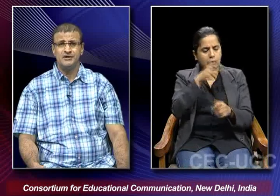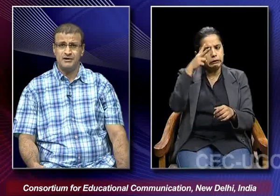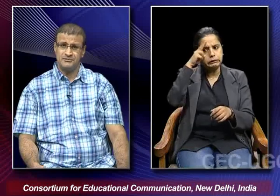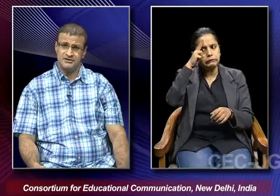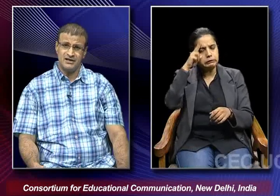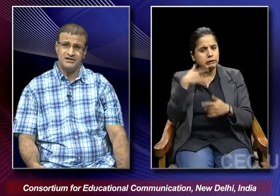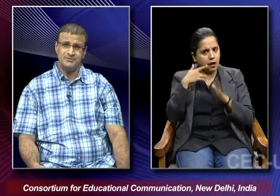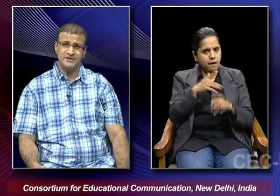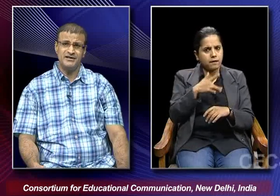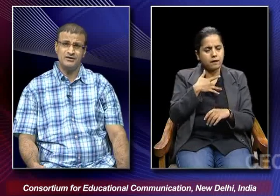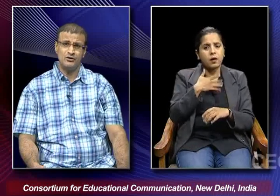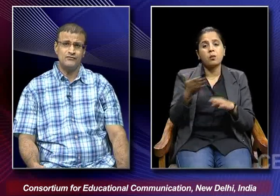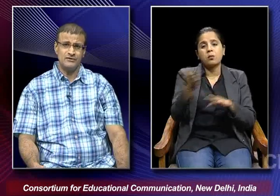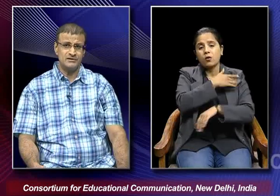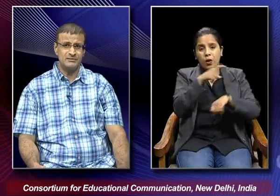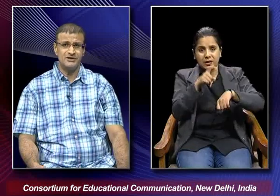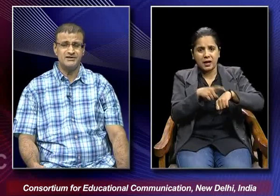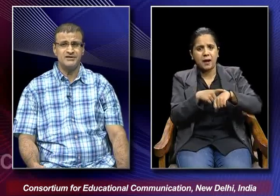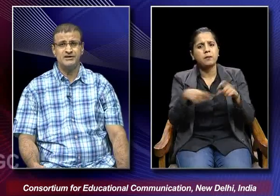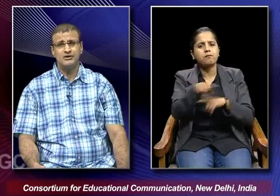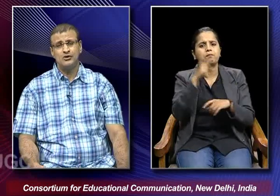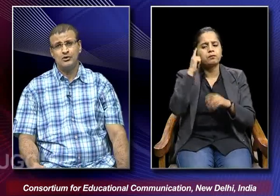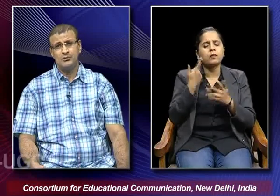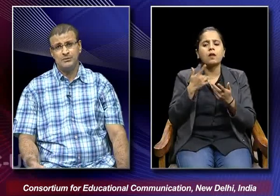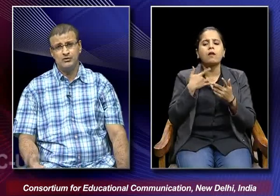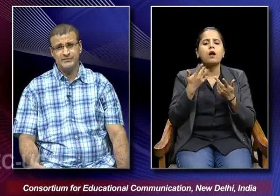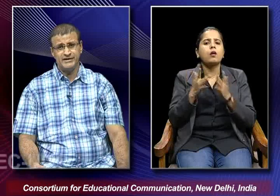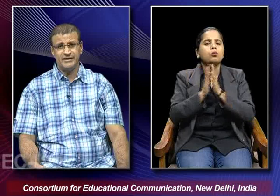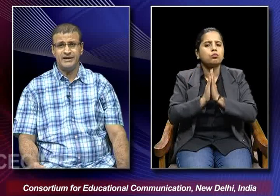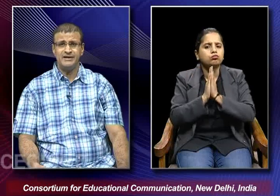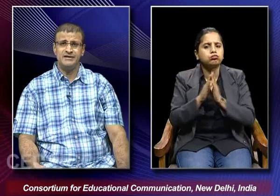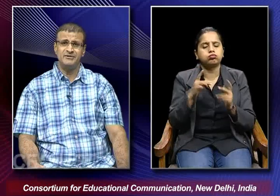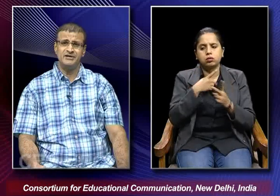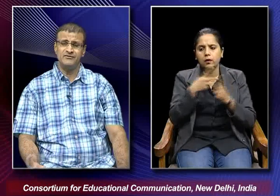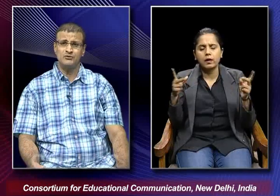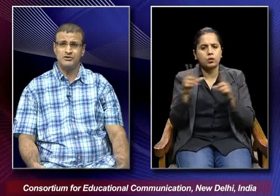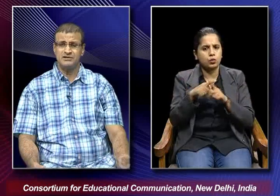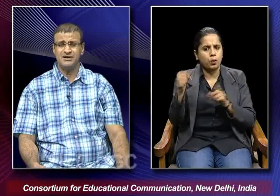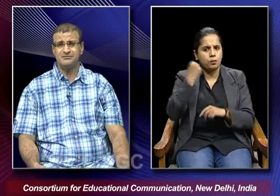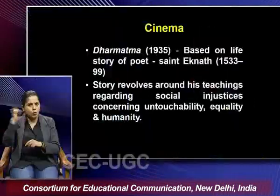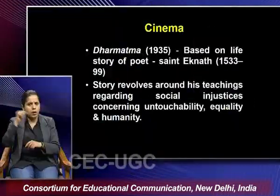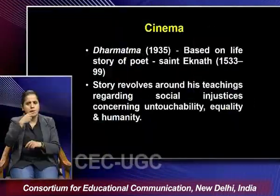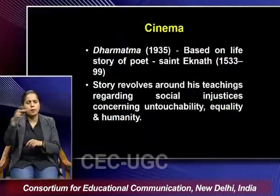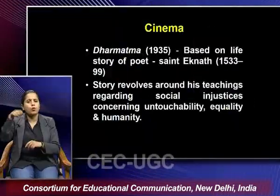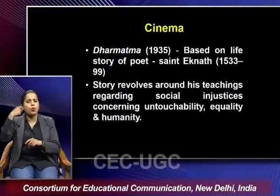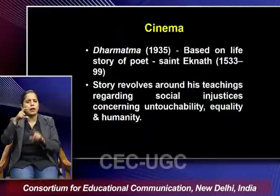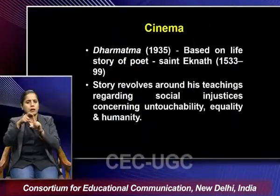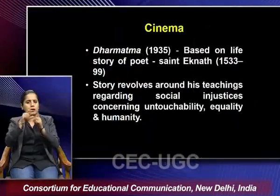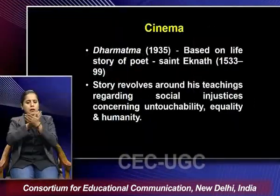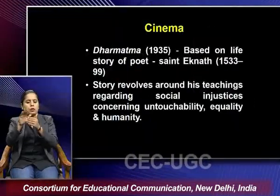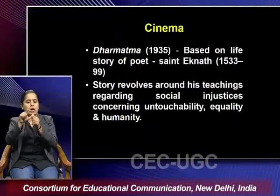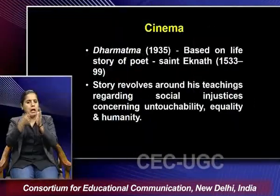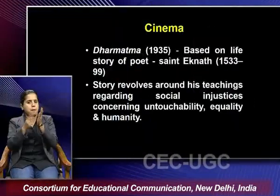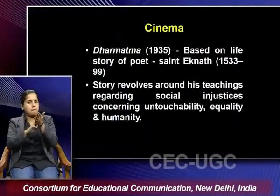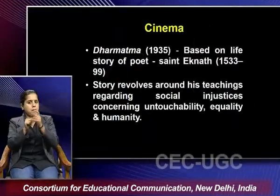the earlier period of the Bhakti movement. And he made a film called Dharmatma in 1935